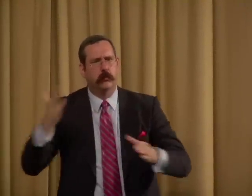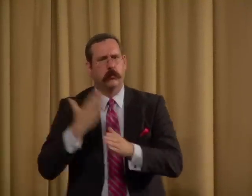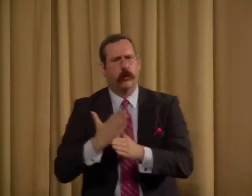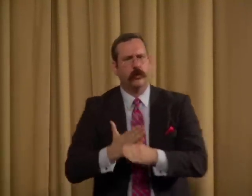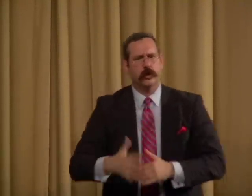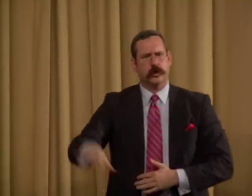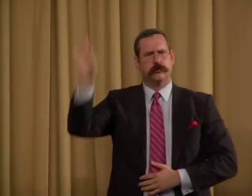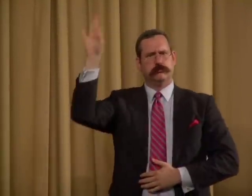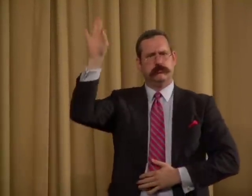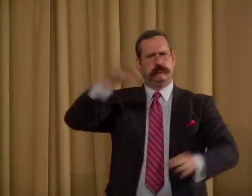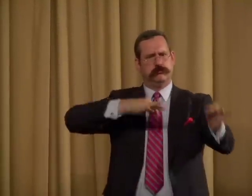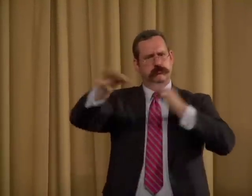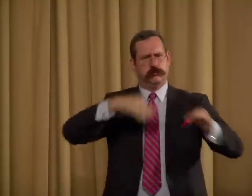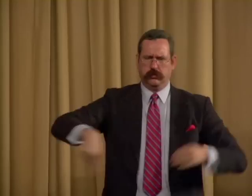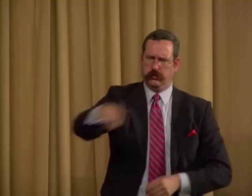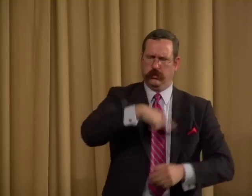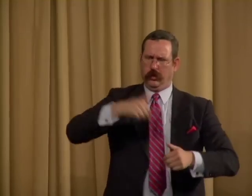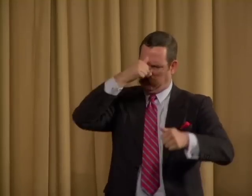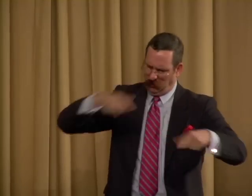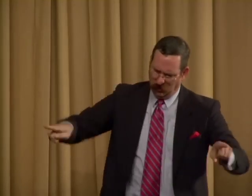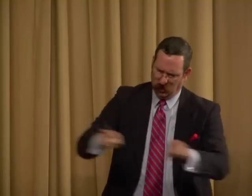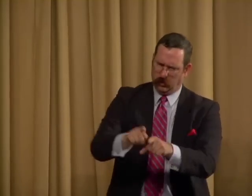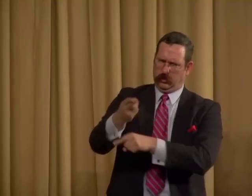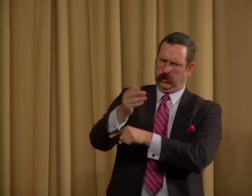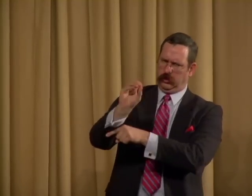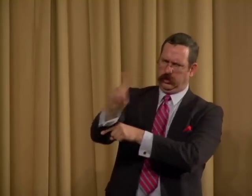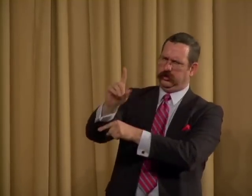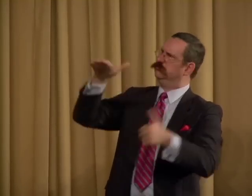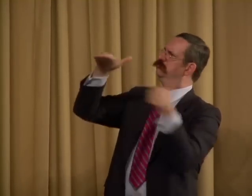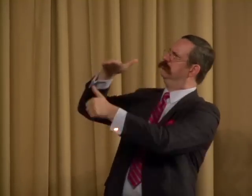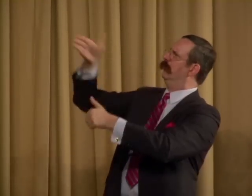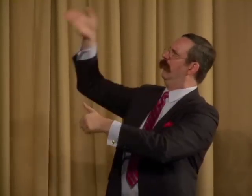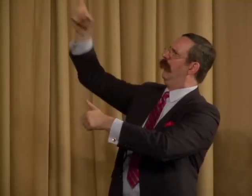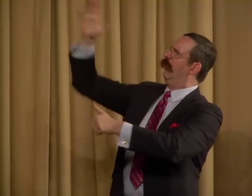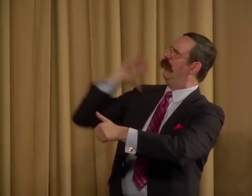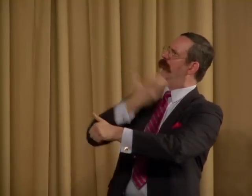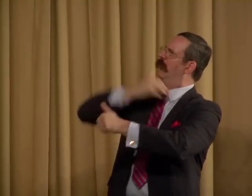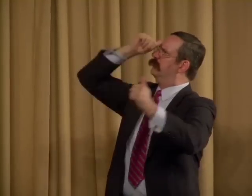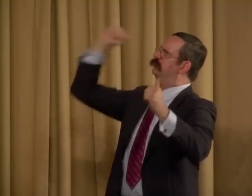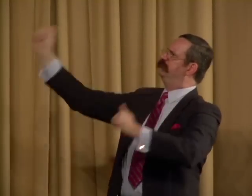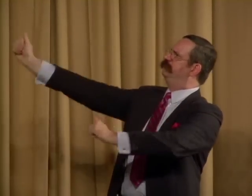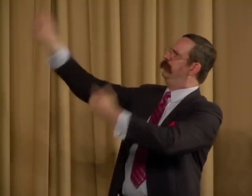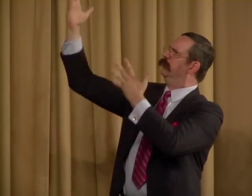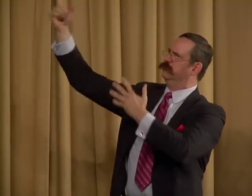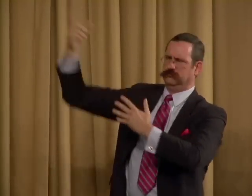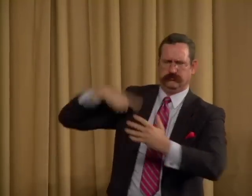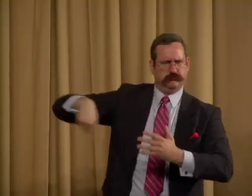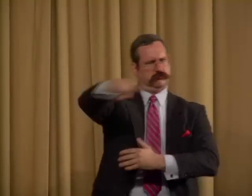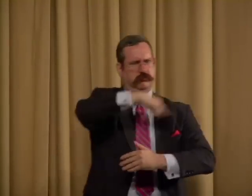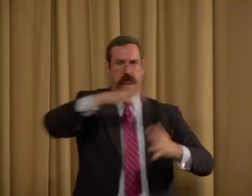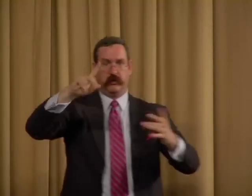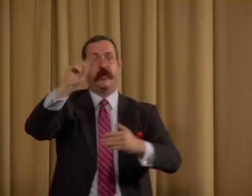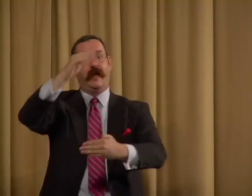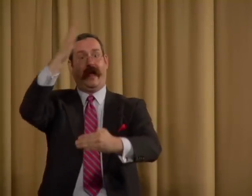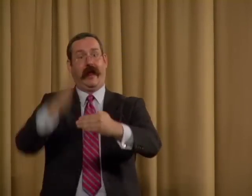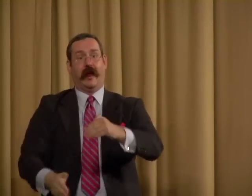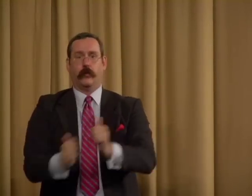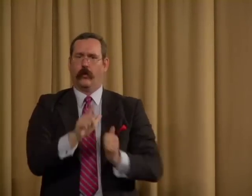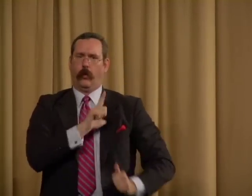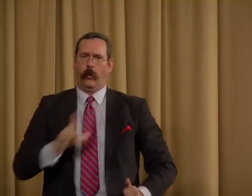had nothing to do with deafness, but he was giving a sermon as a brotherhood under the leadership of our